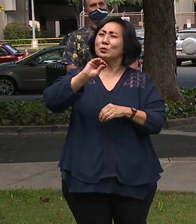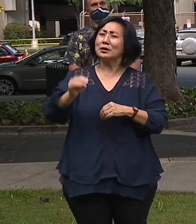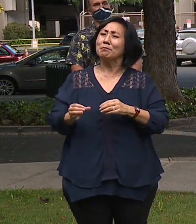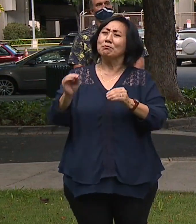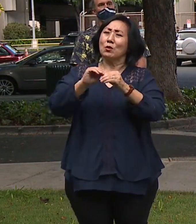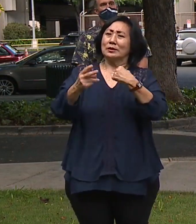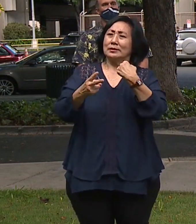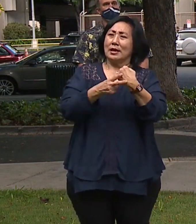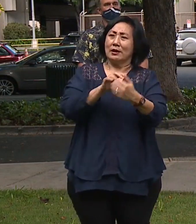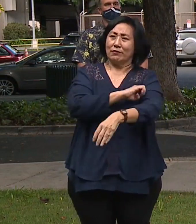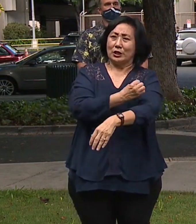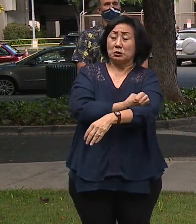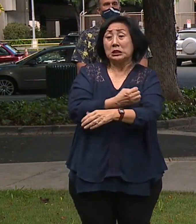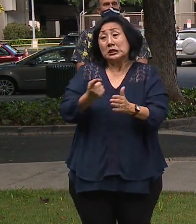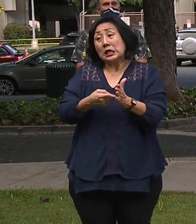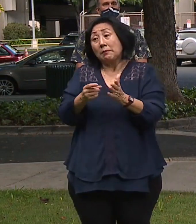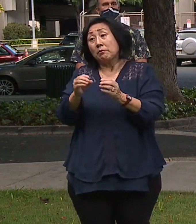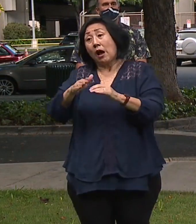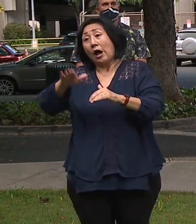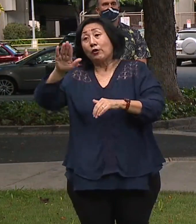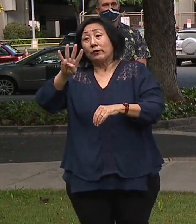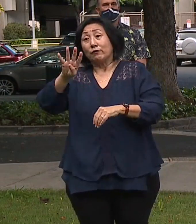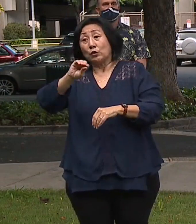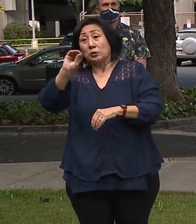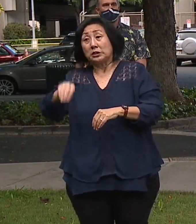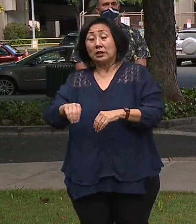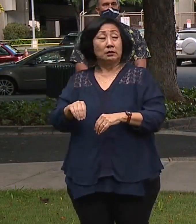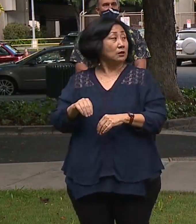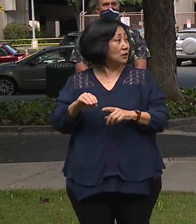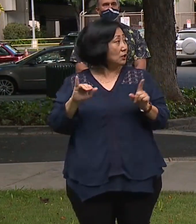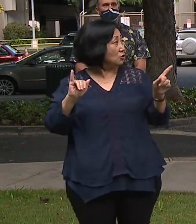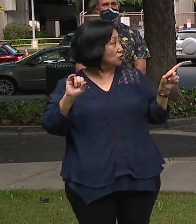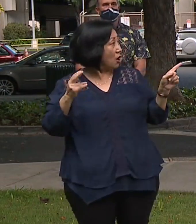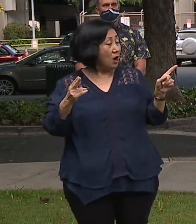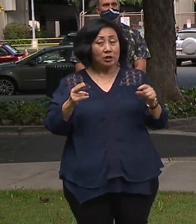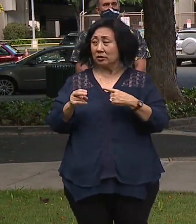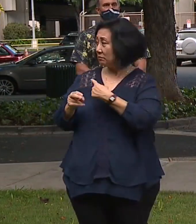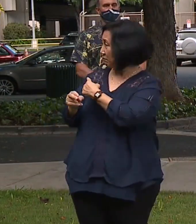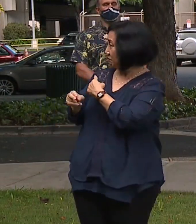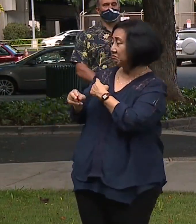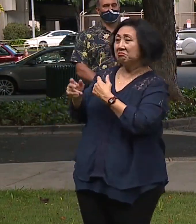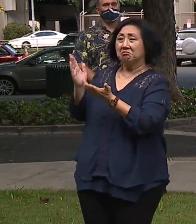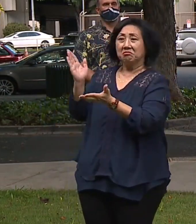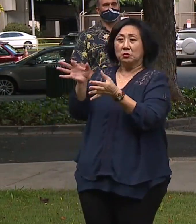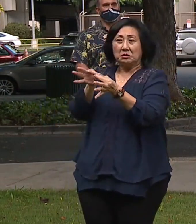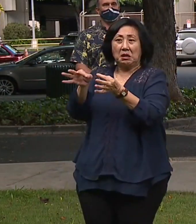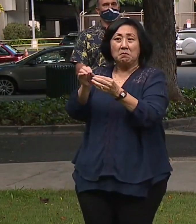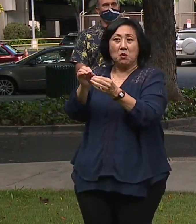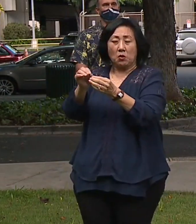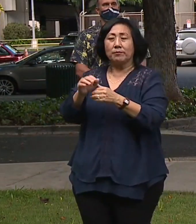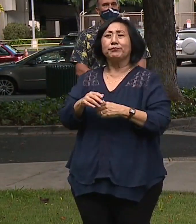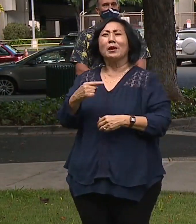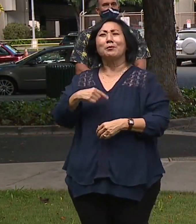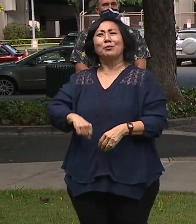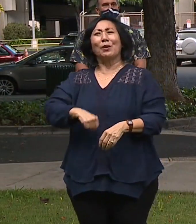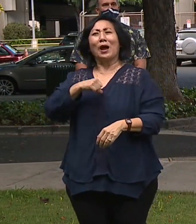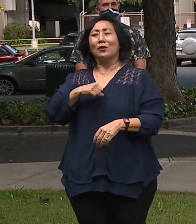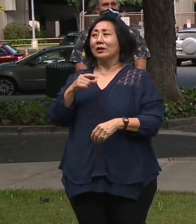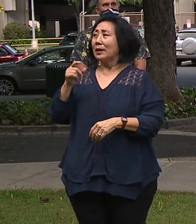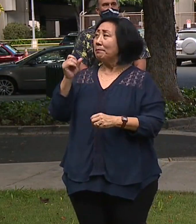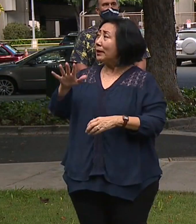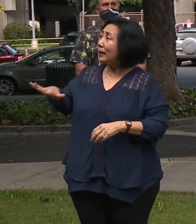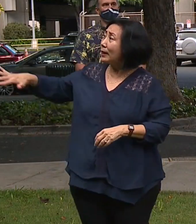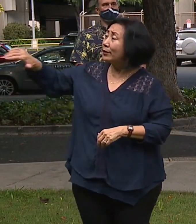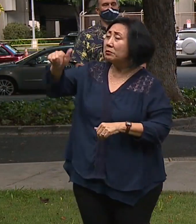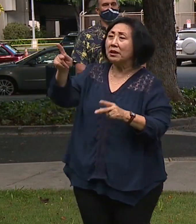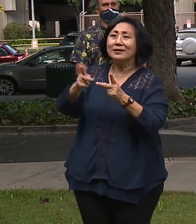more. And that translates into a lot, which I hope Josh and Brody and you guys will talk about. But very proud of this. And, you know, a lot of places